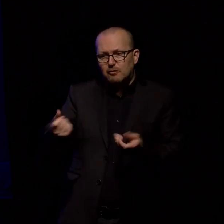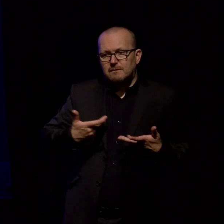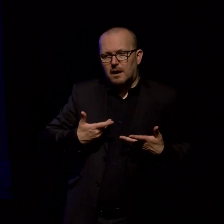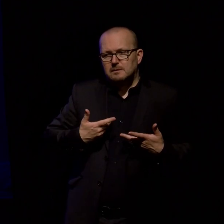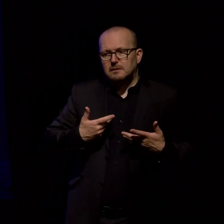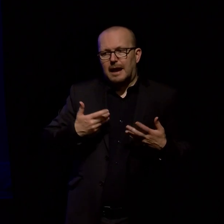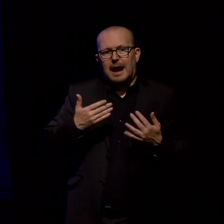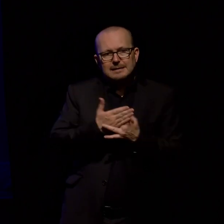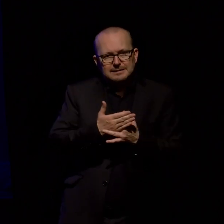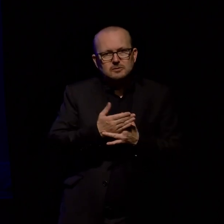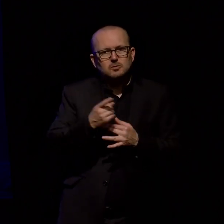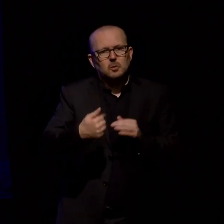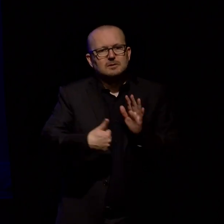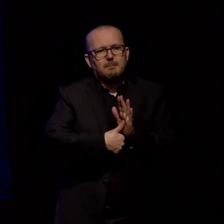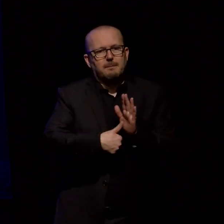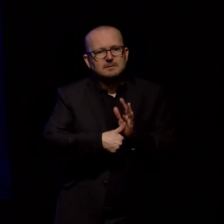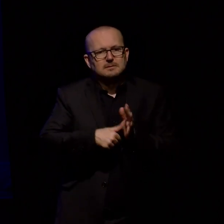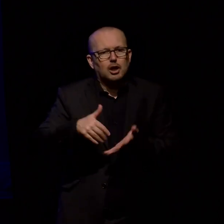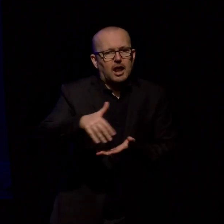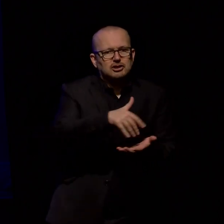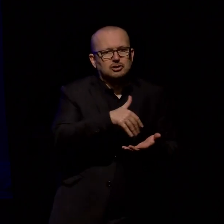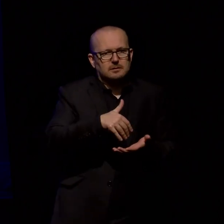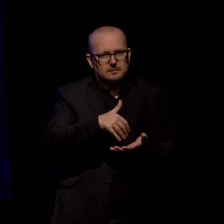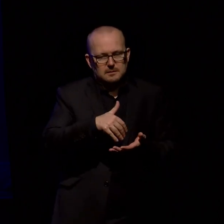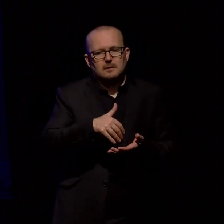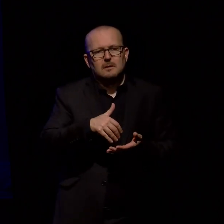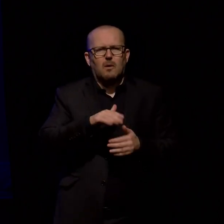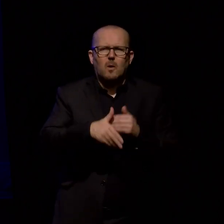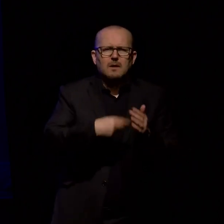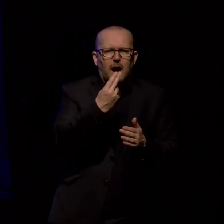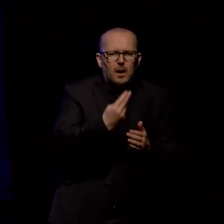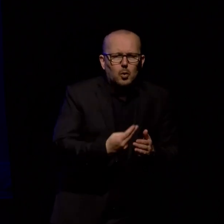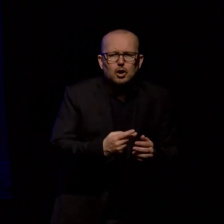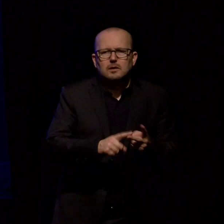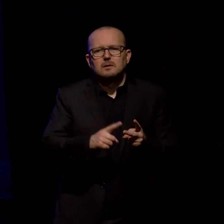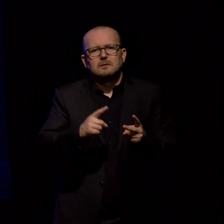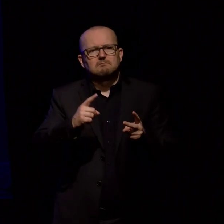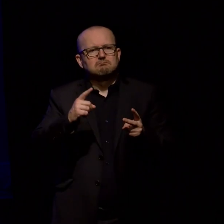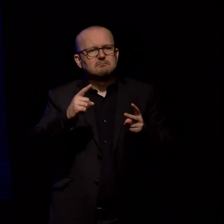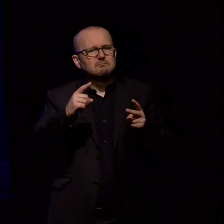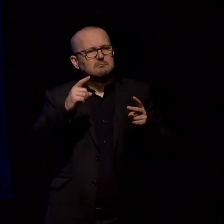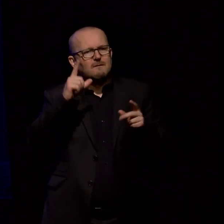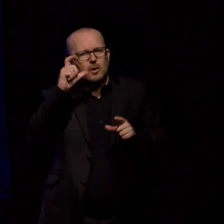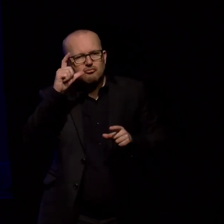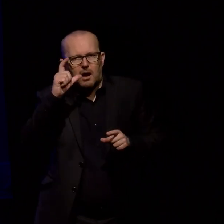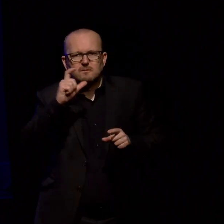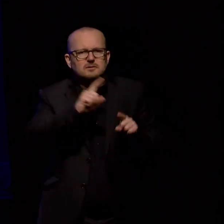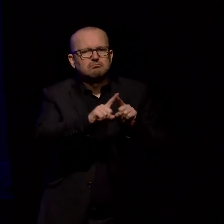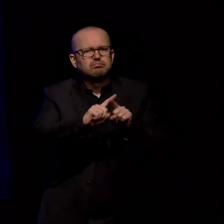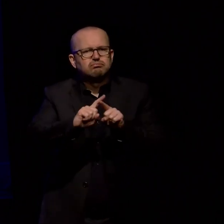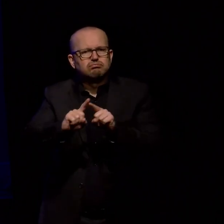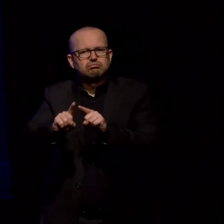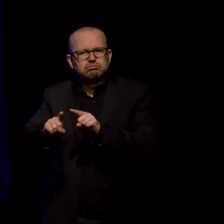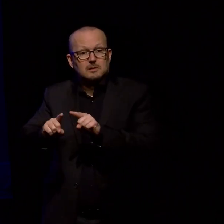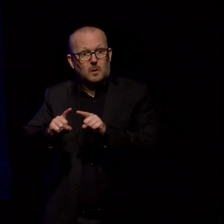sorry not archives collections around artworks and photographs and so on and so I started exploring that and so I started